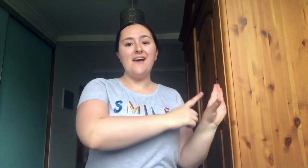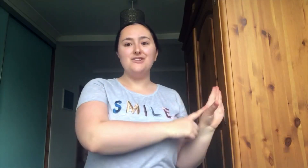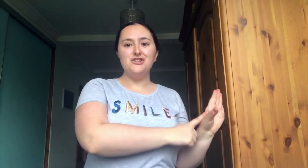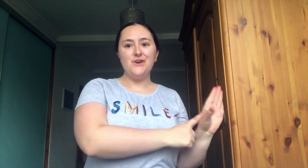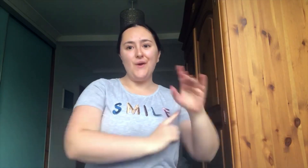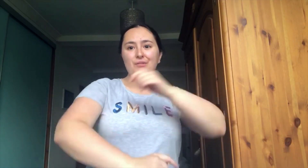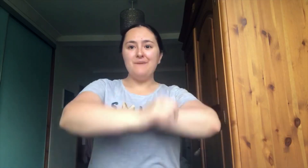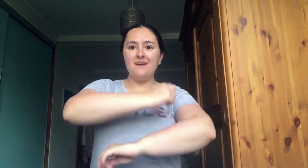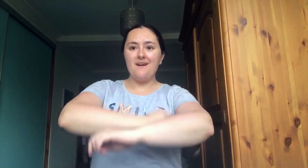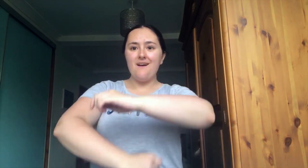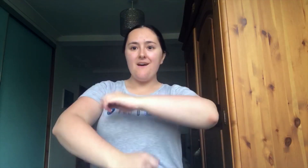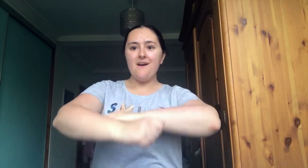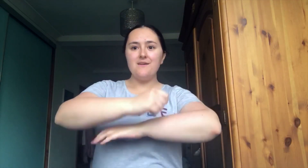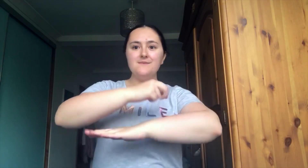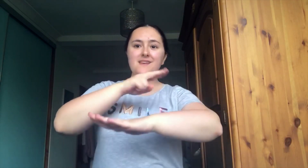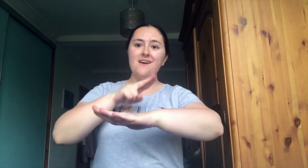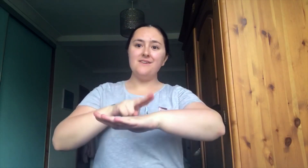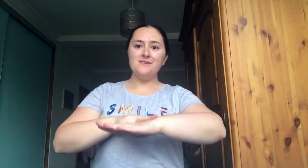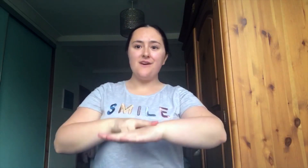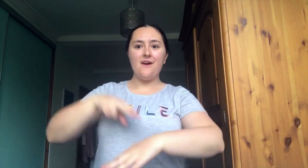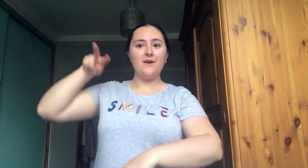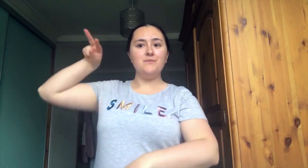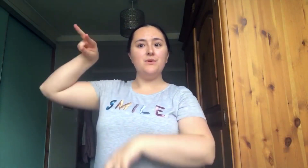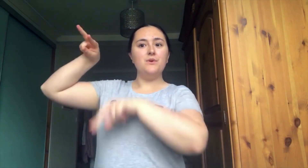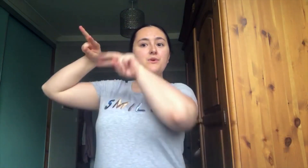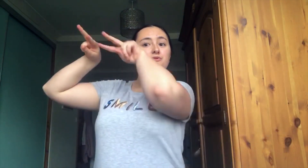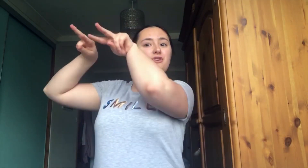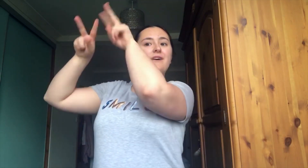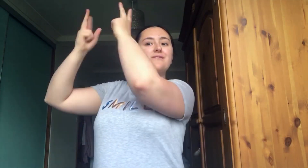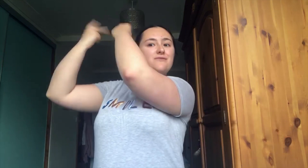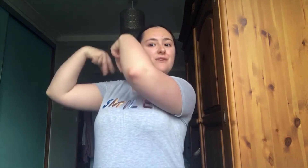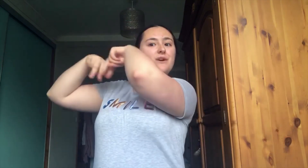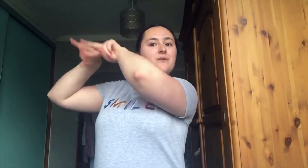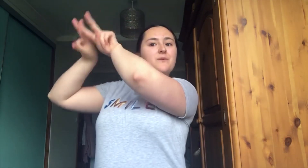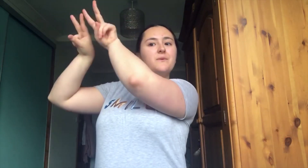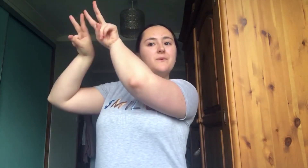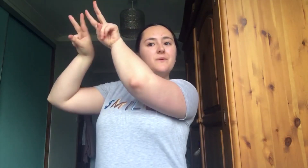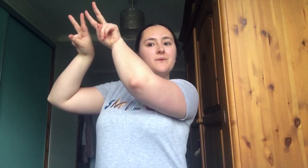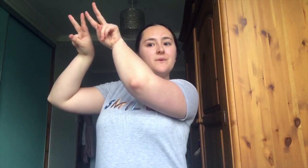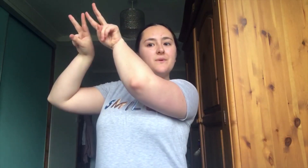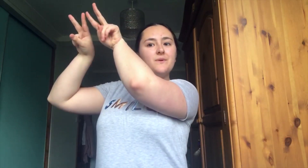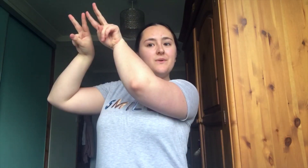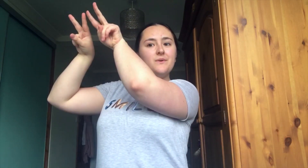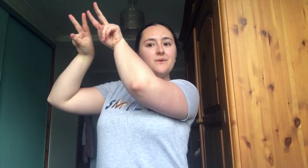And if it comes, that's time to just bring home.